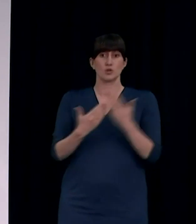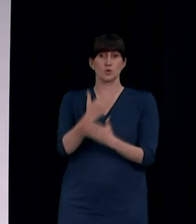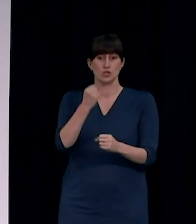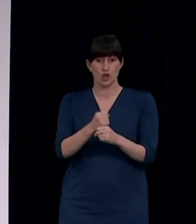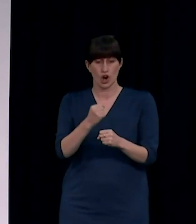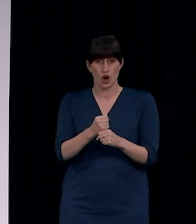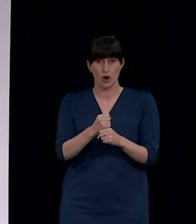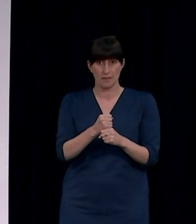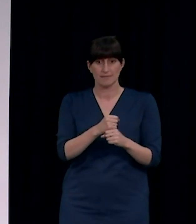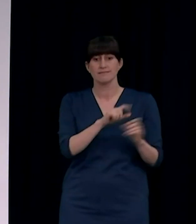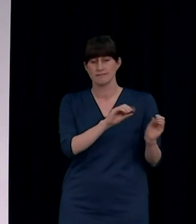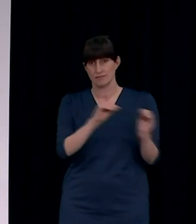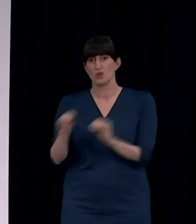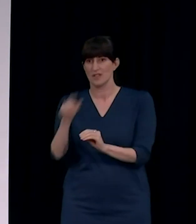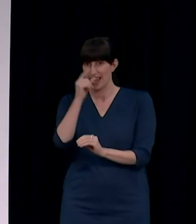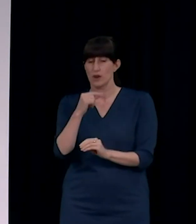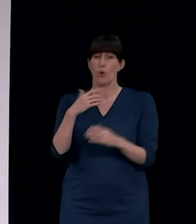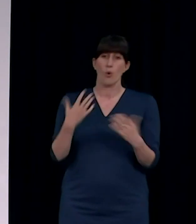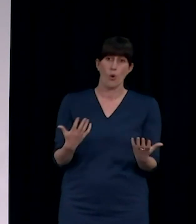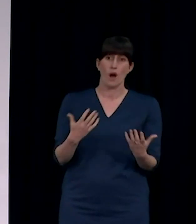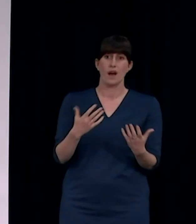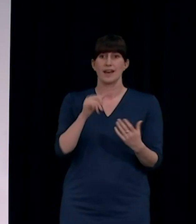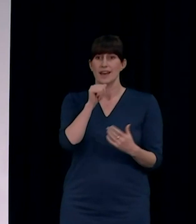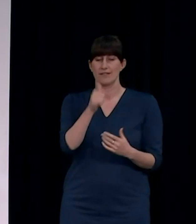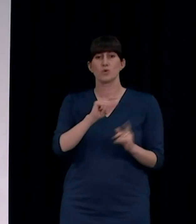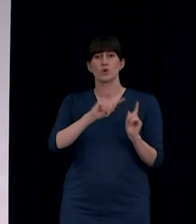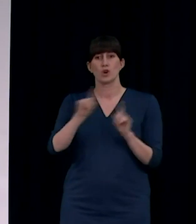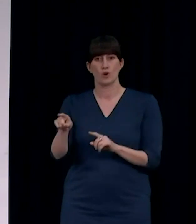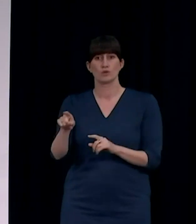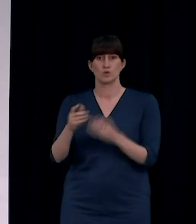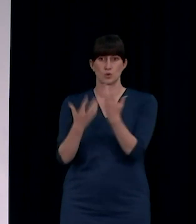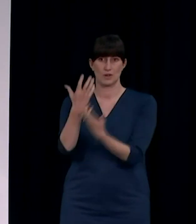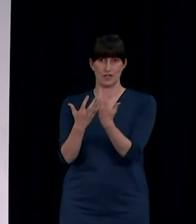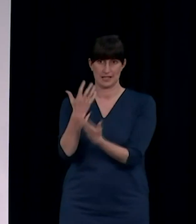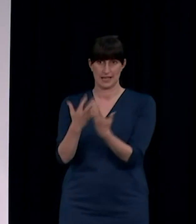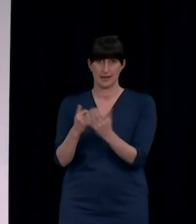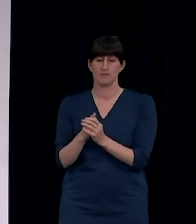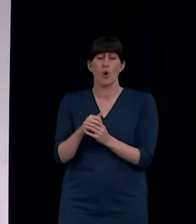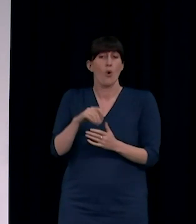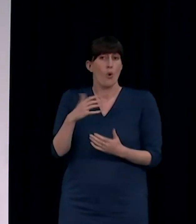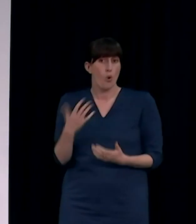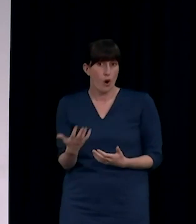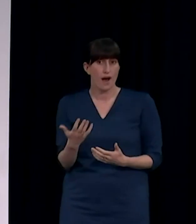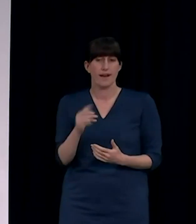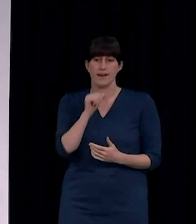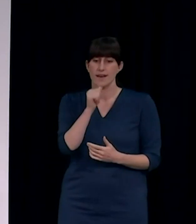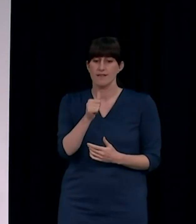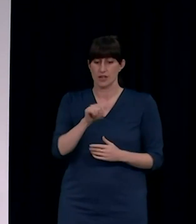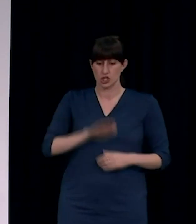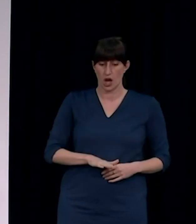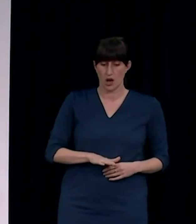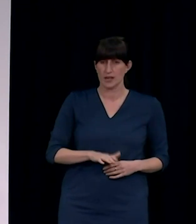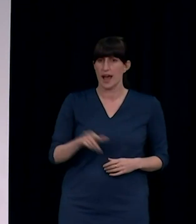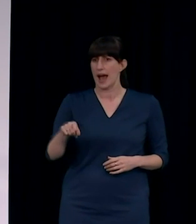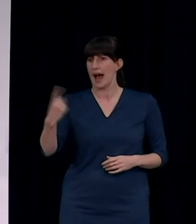education residence. Two, if they have shared caregiving arrangements, so, for instance, joint custody of a child.